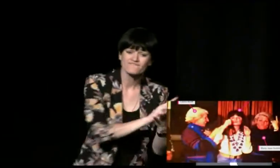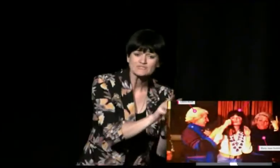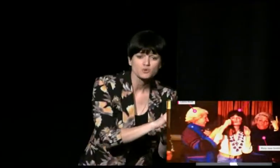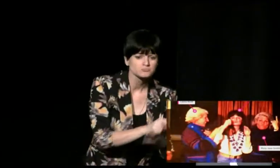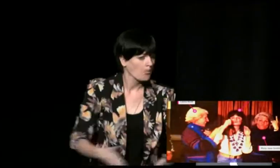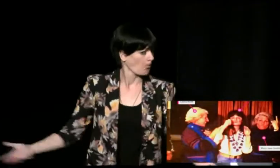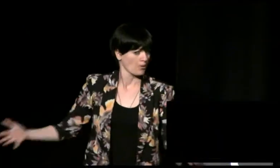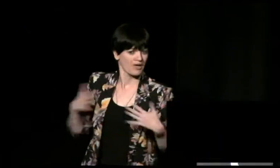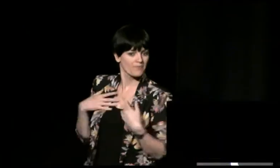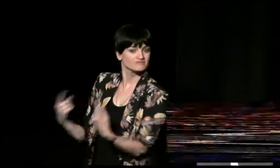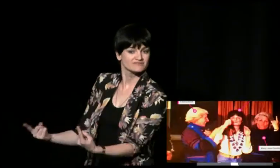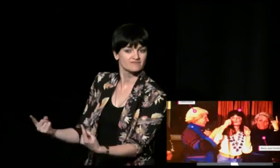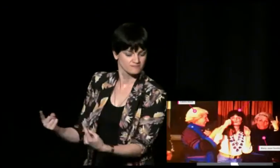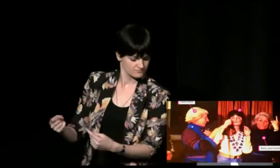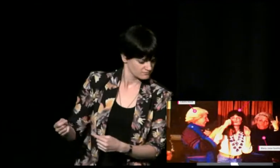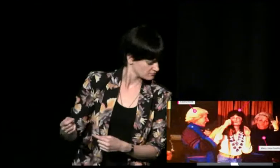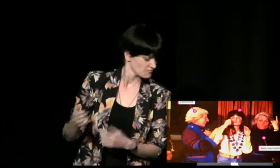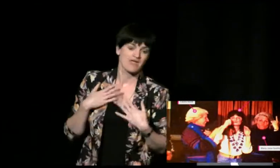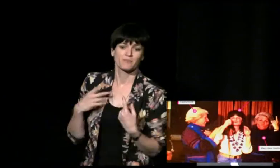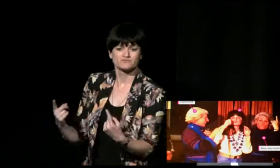contribute their stories or their videos even to the archive